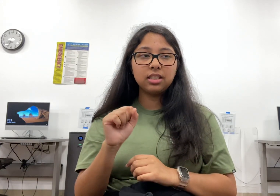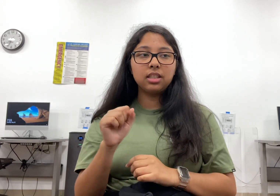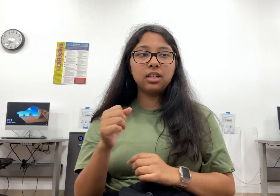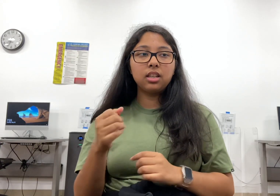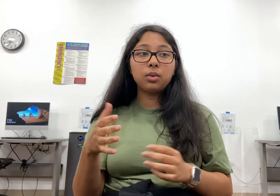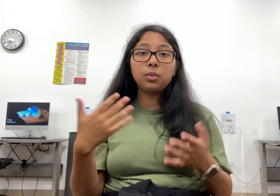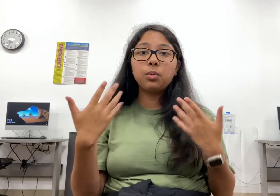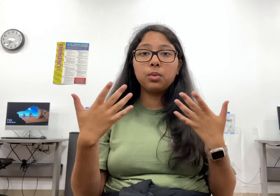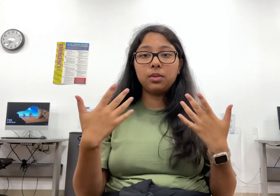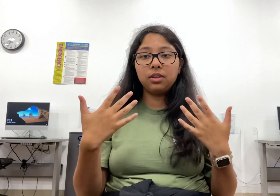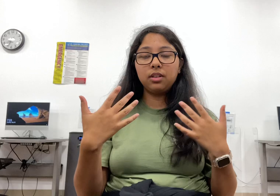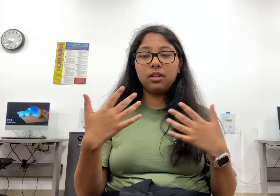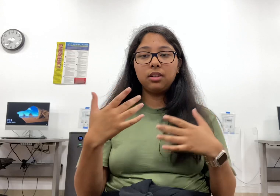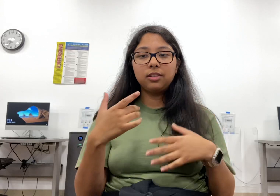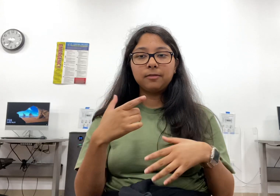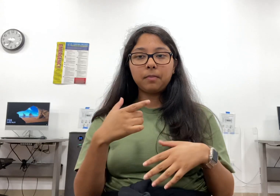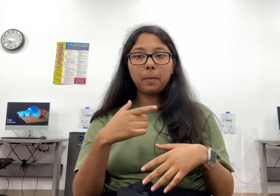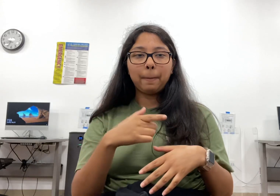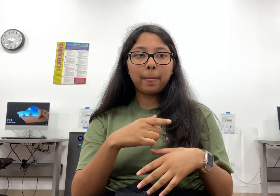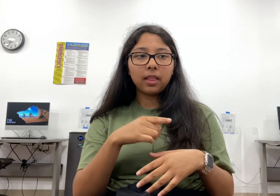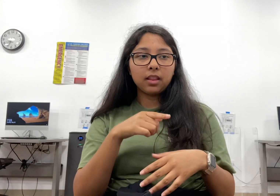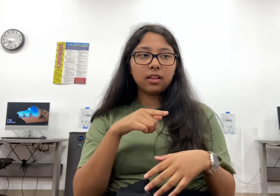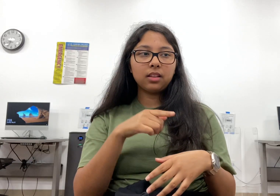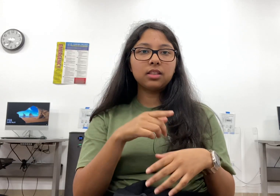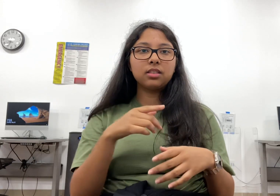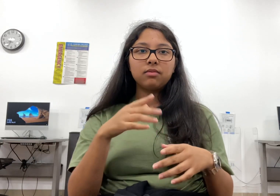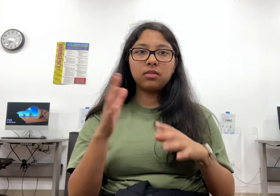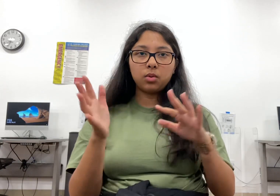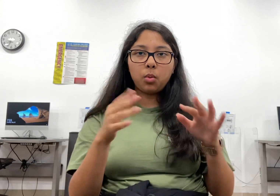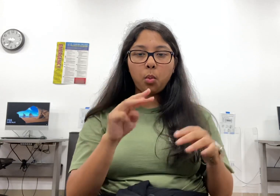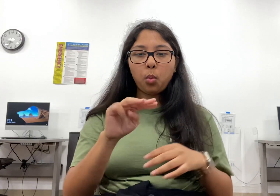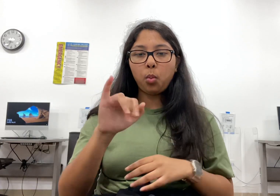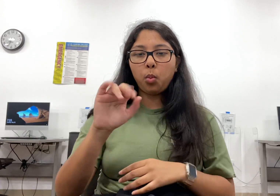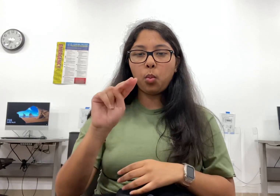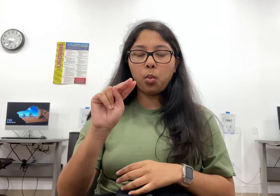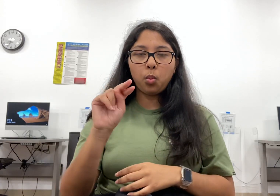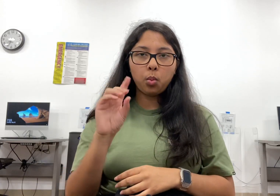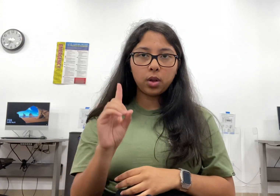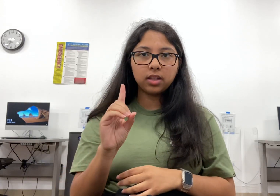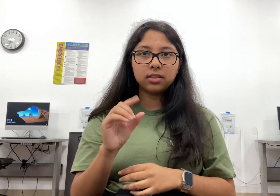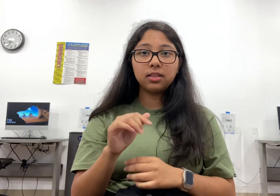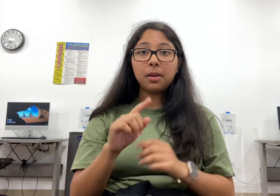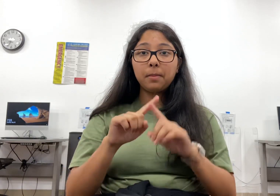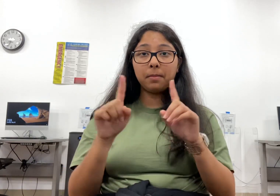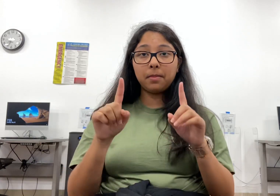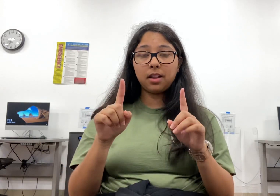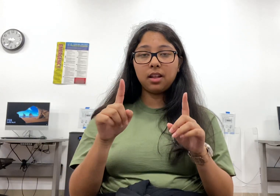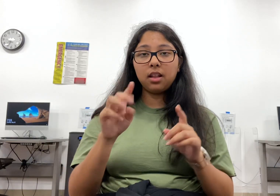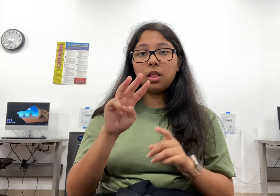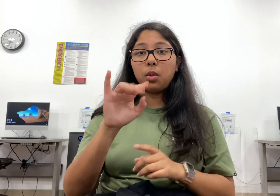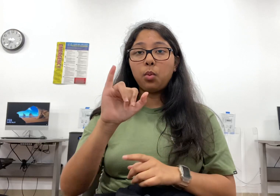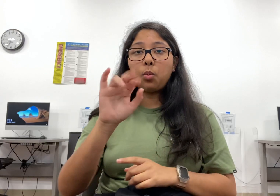average 10 degrees higher as a result of the warm Japanese current habitat that flows